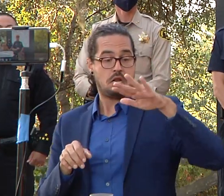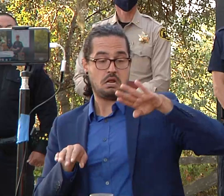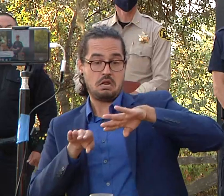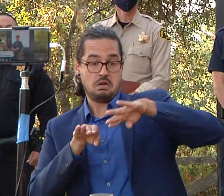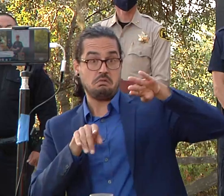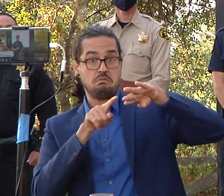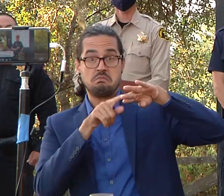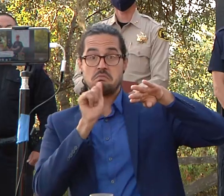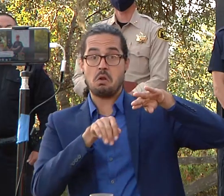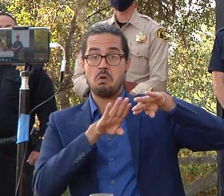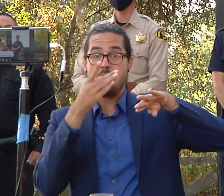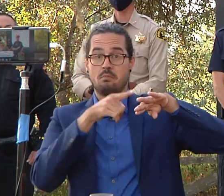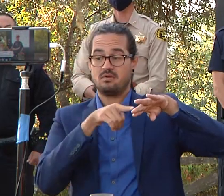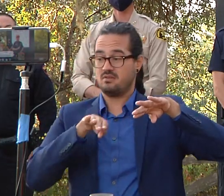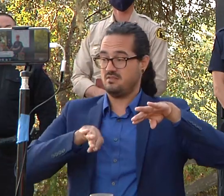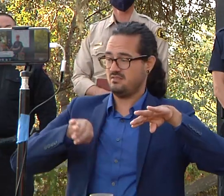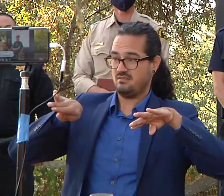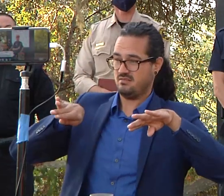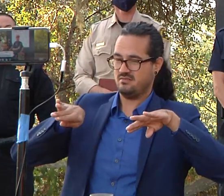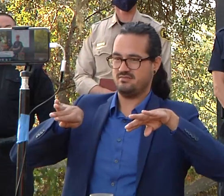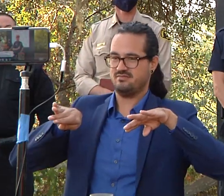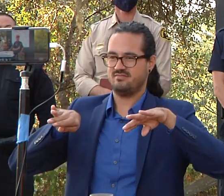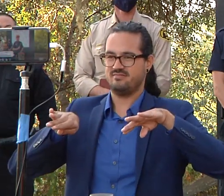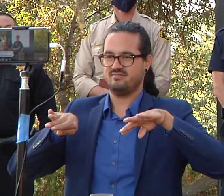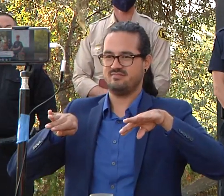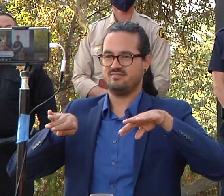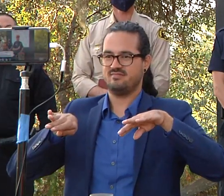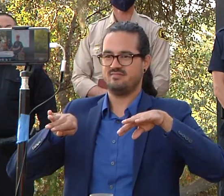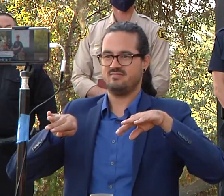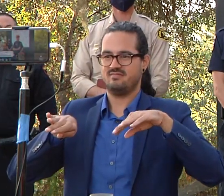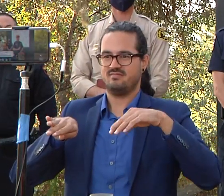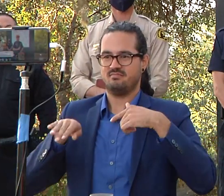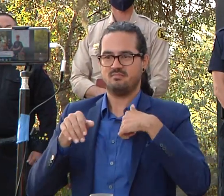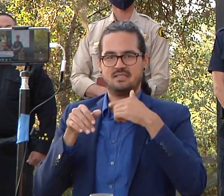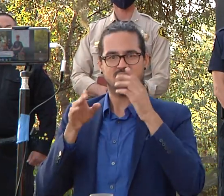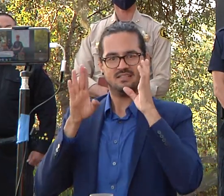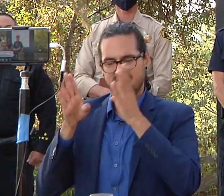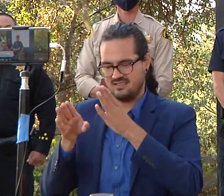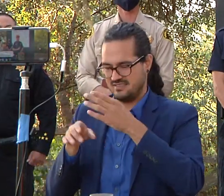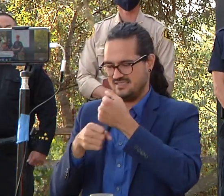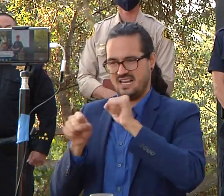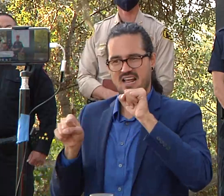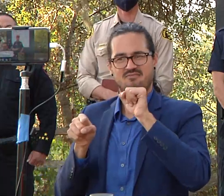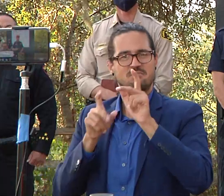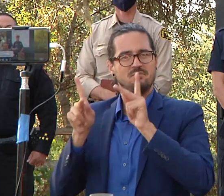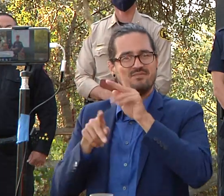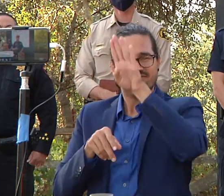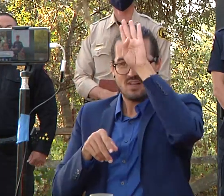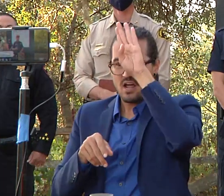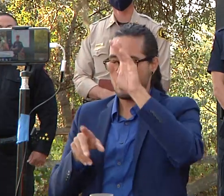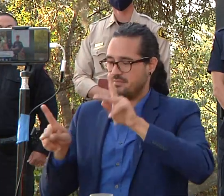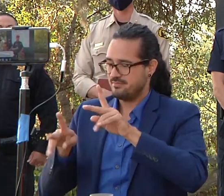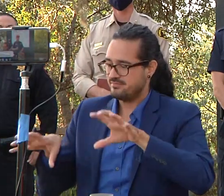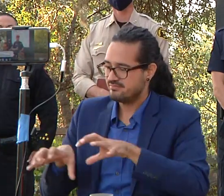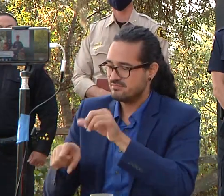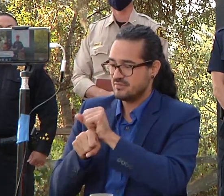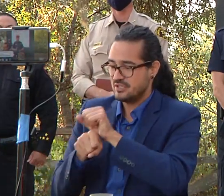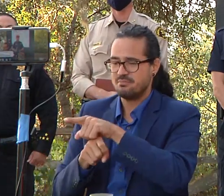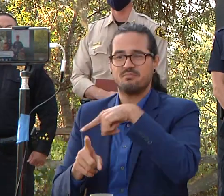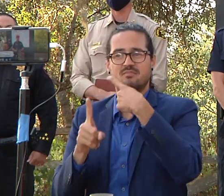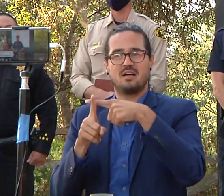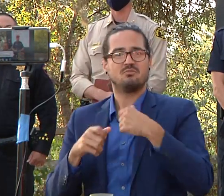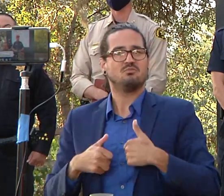so that we maintain a level of safety for our personnel that are working in there and the safety of the public because if you only